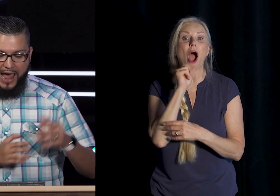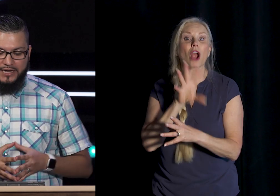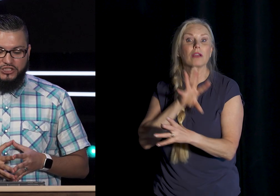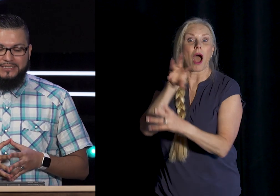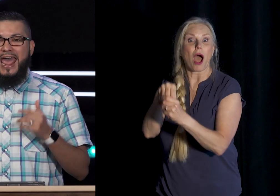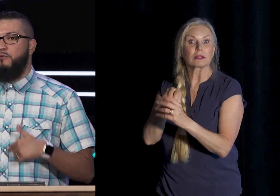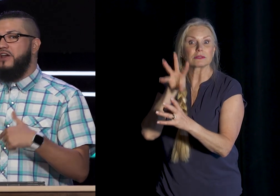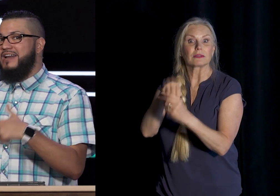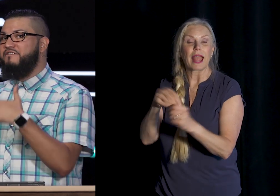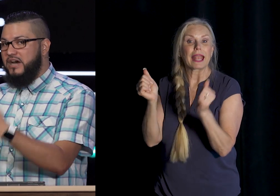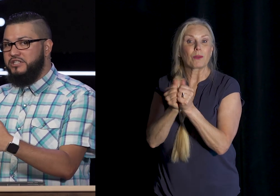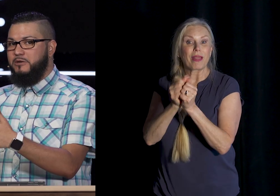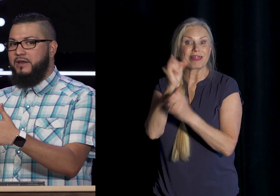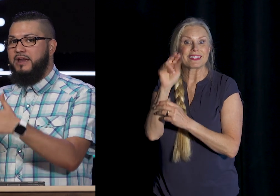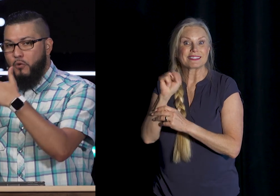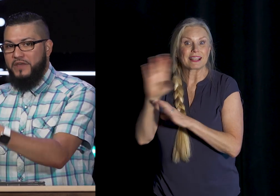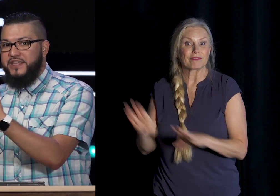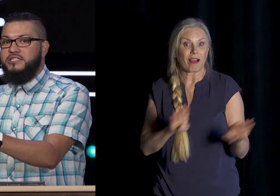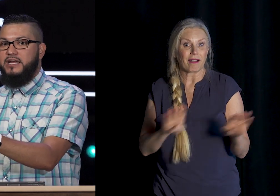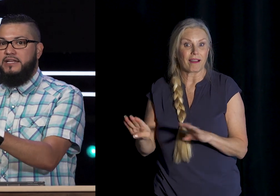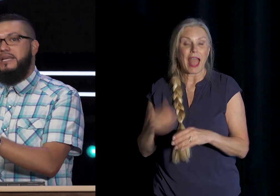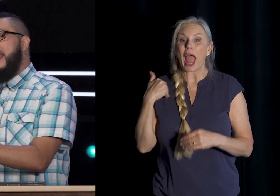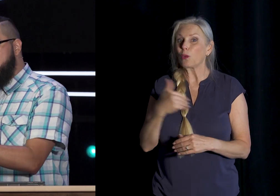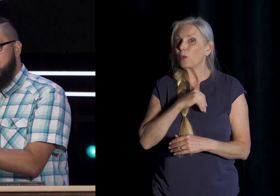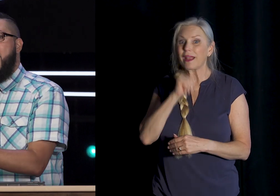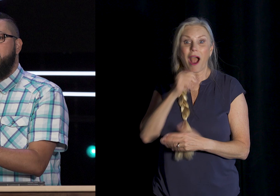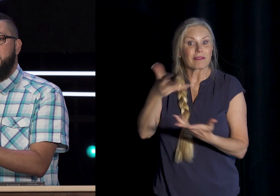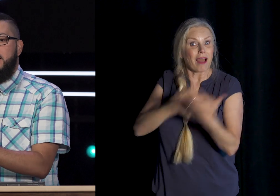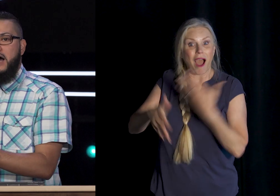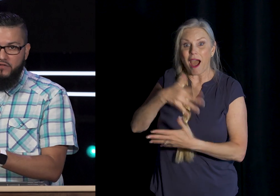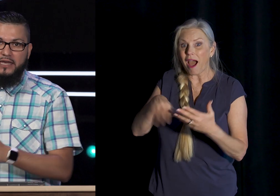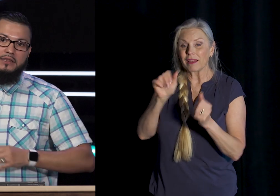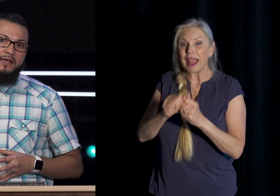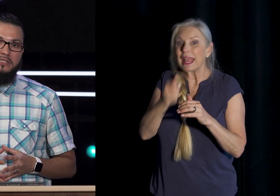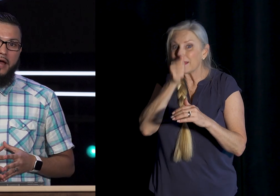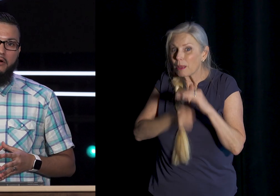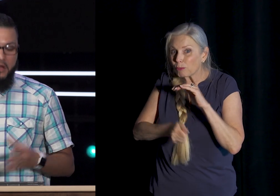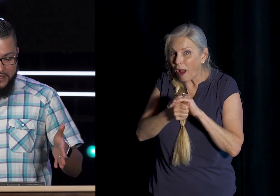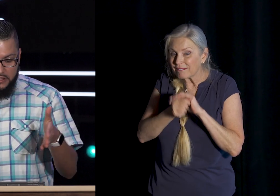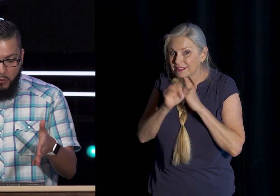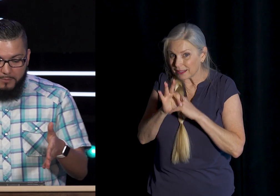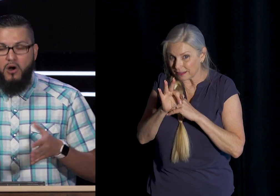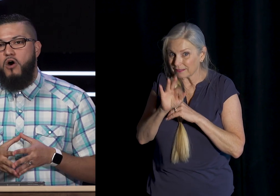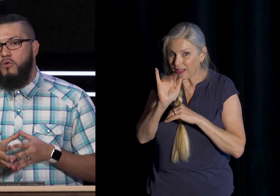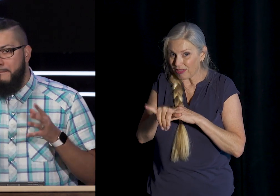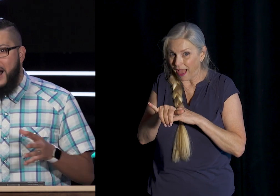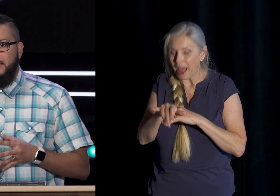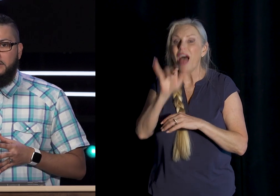Actions And we Are not Fellowshiping With these Sins In the Privacy Of a Hidden Lifestyle This is Why Paul Reminds